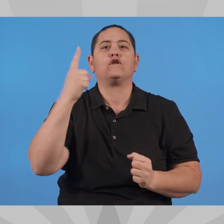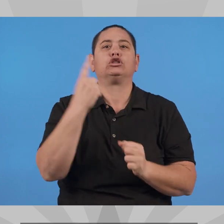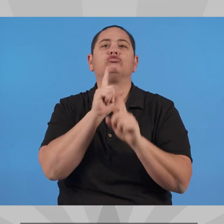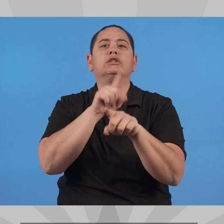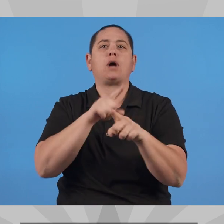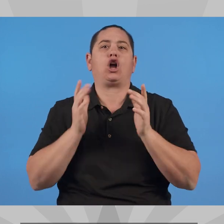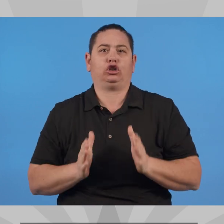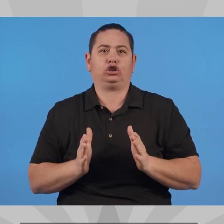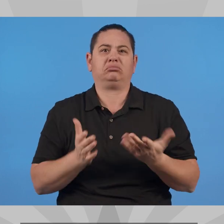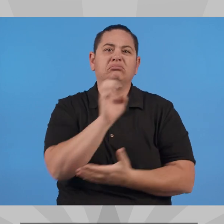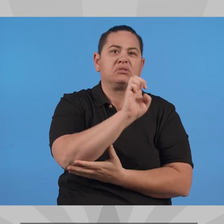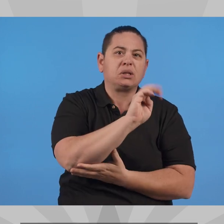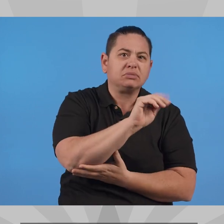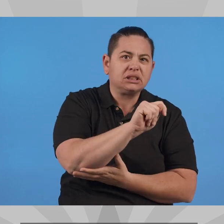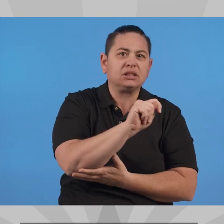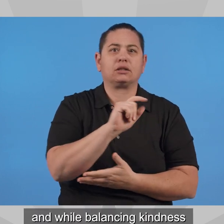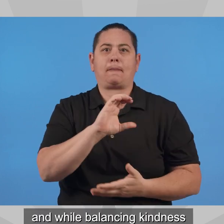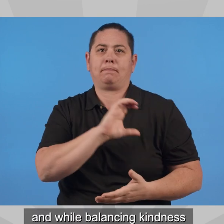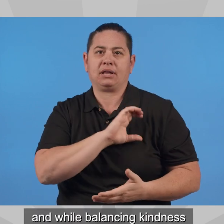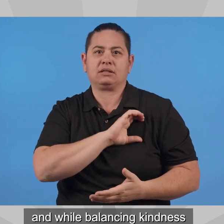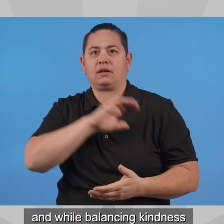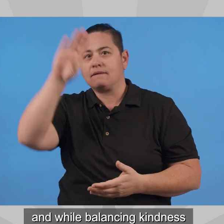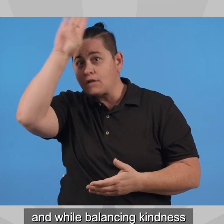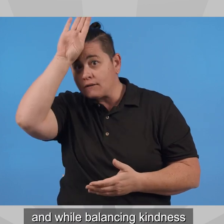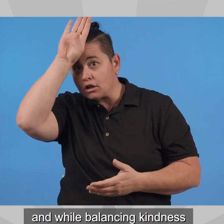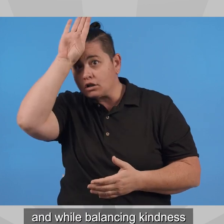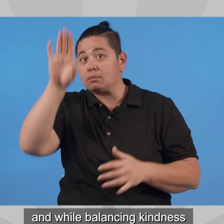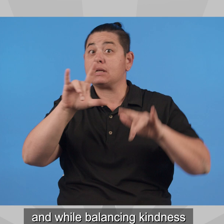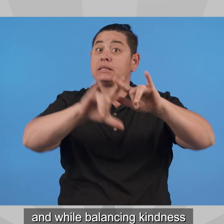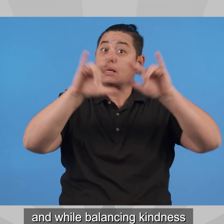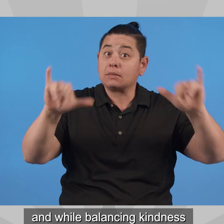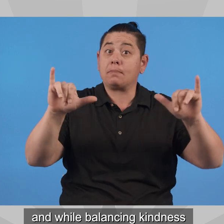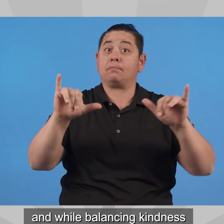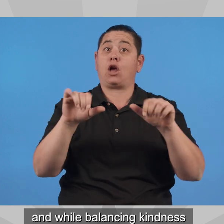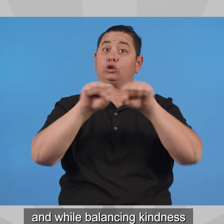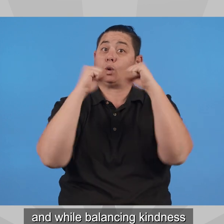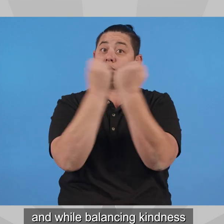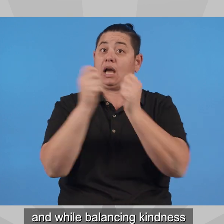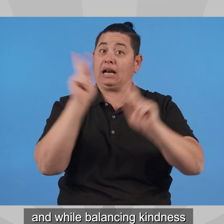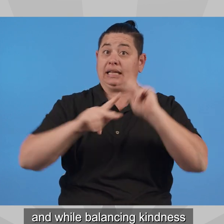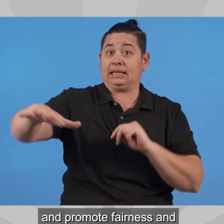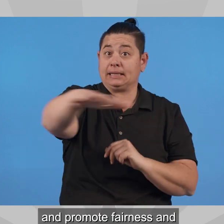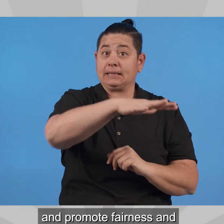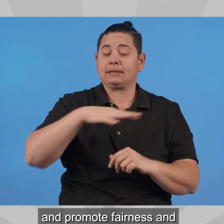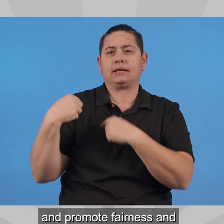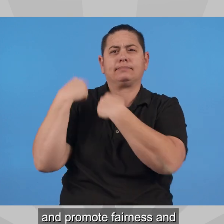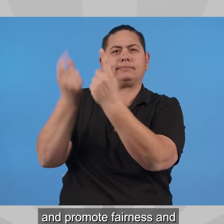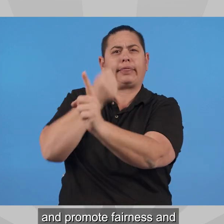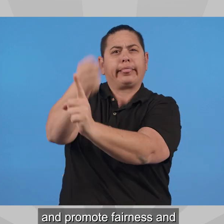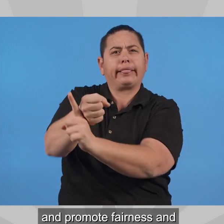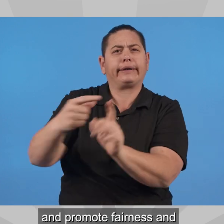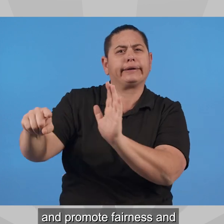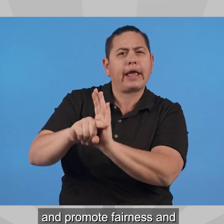I would back our first responders, and while balancing kindness for our vulnerable communities, and promote